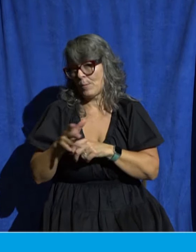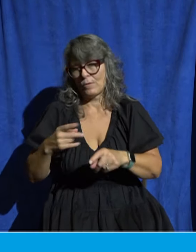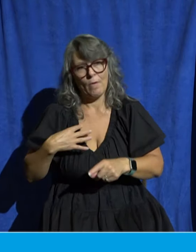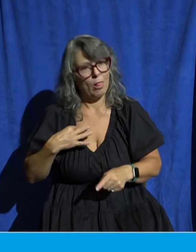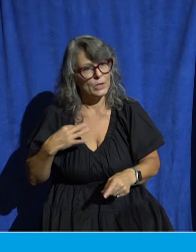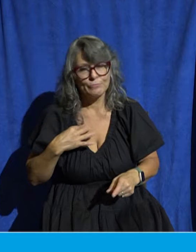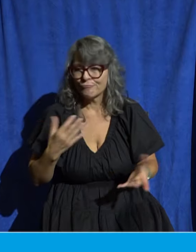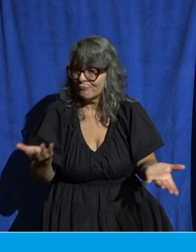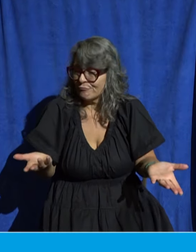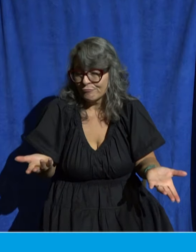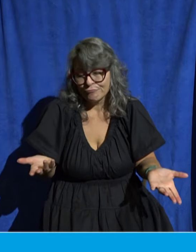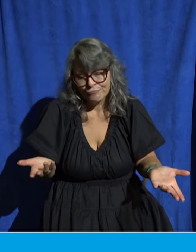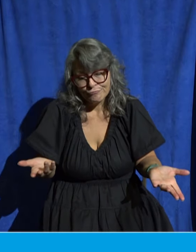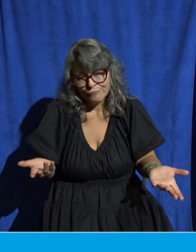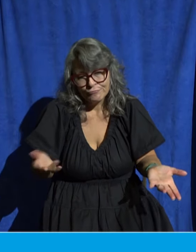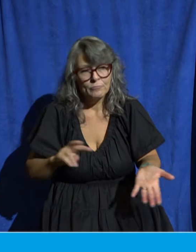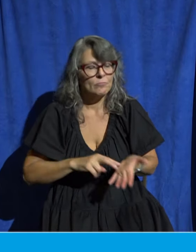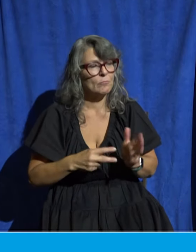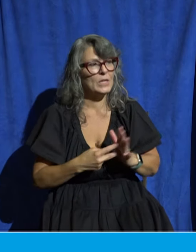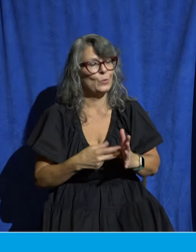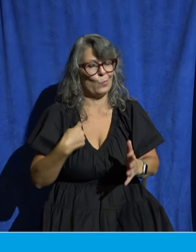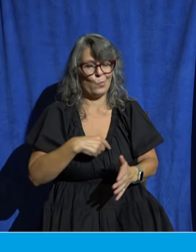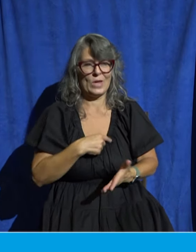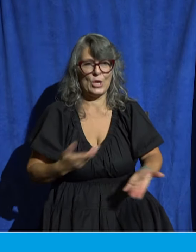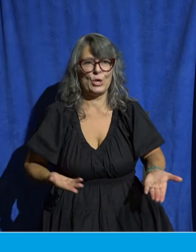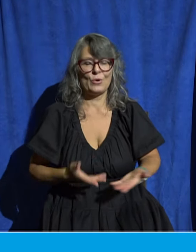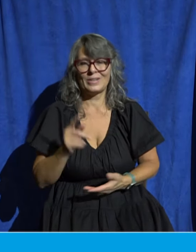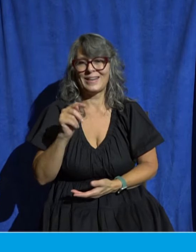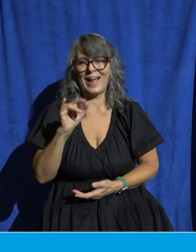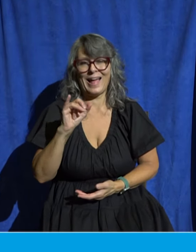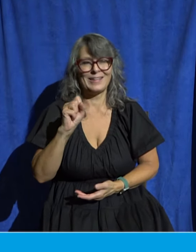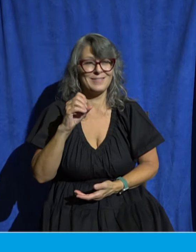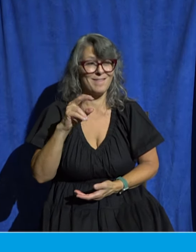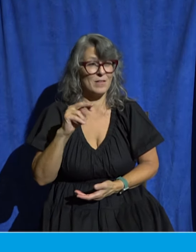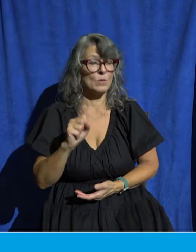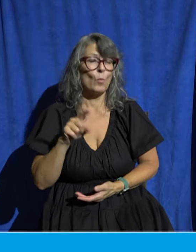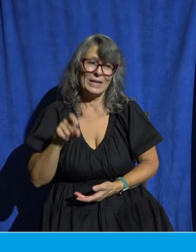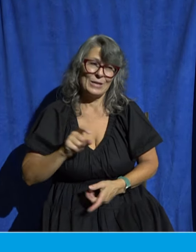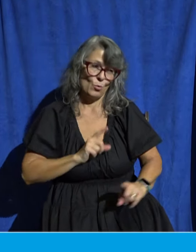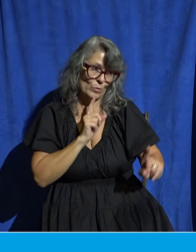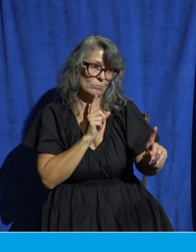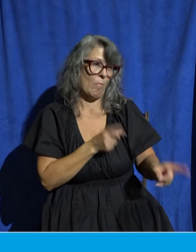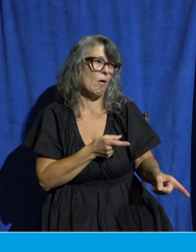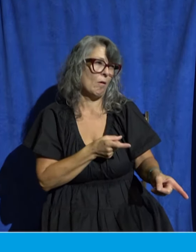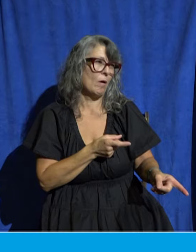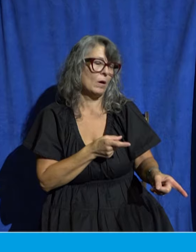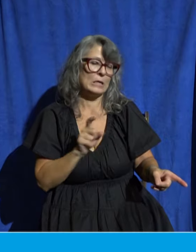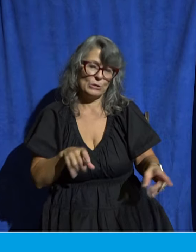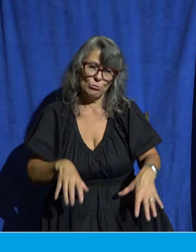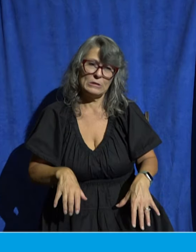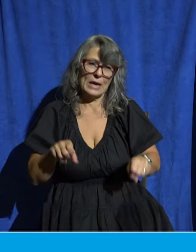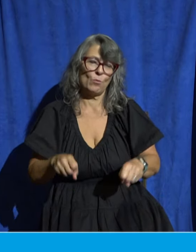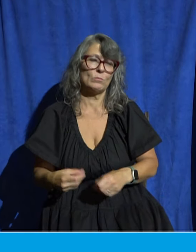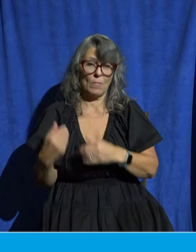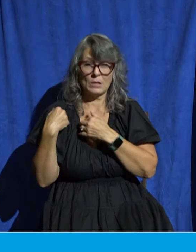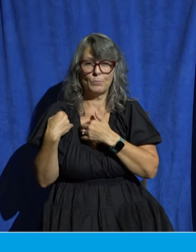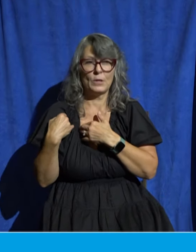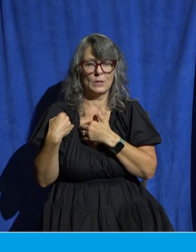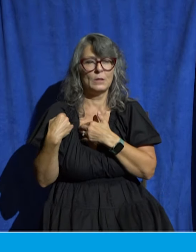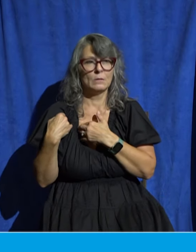which means that we here at Tyson's need to respond we need to take responsibility for this so